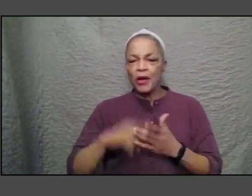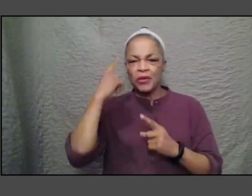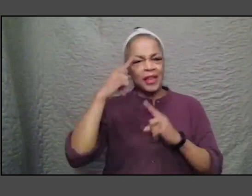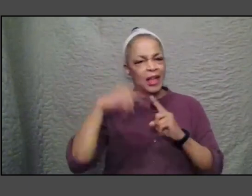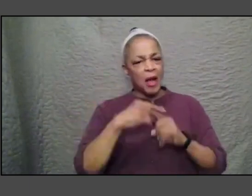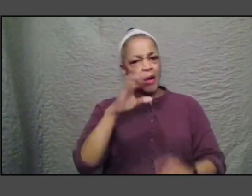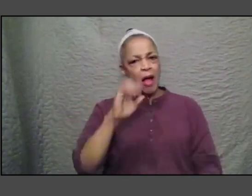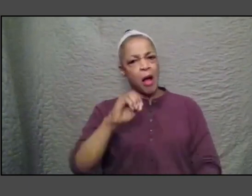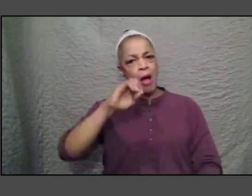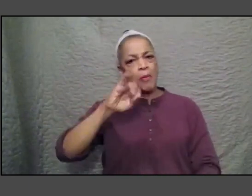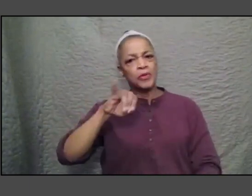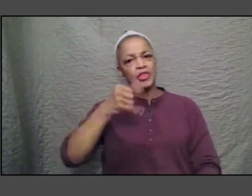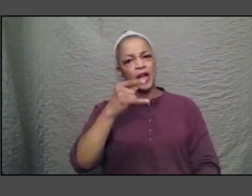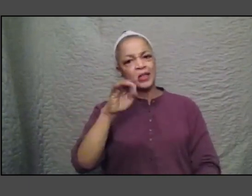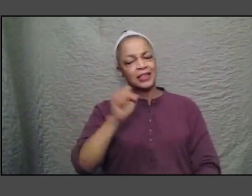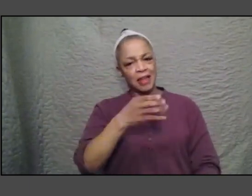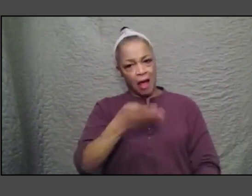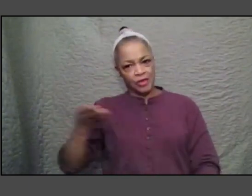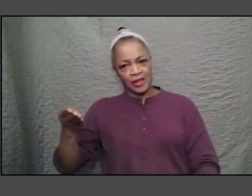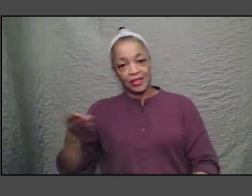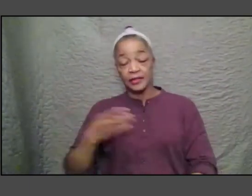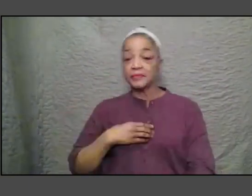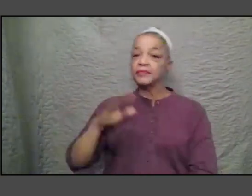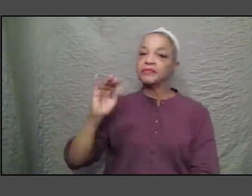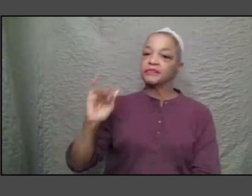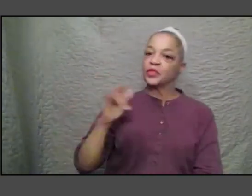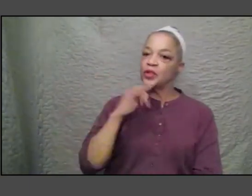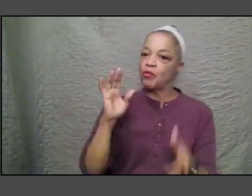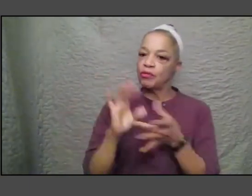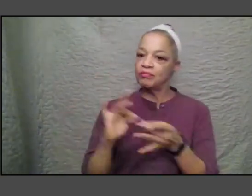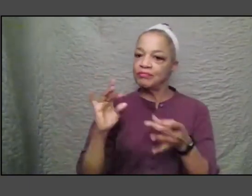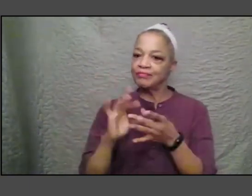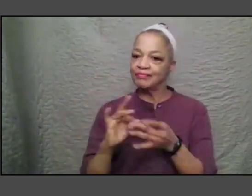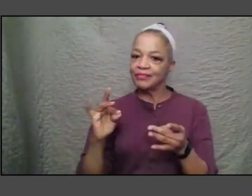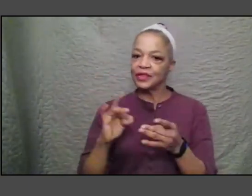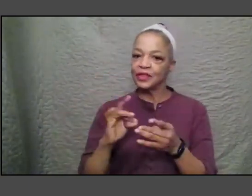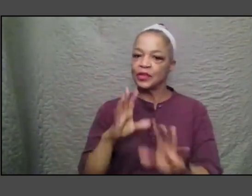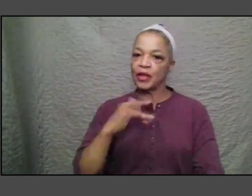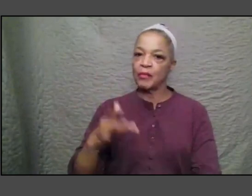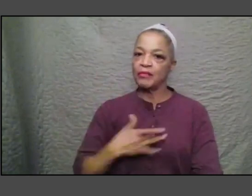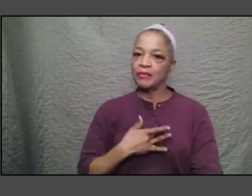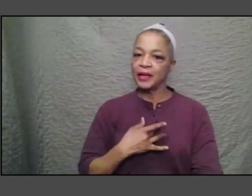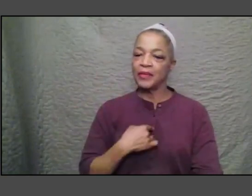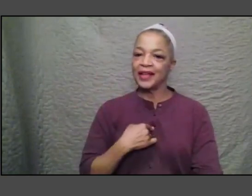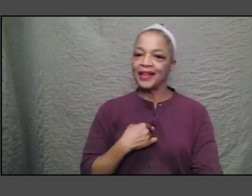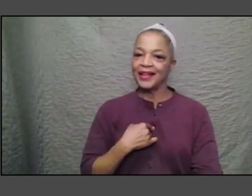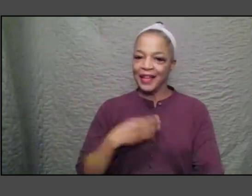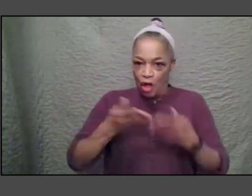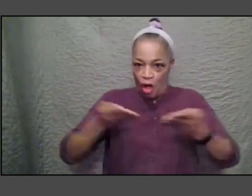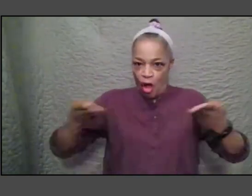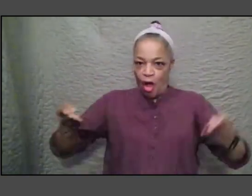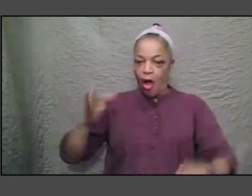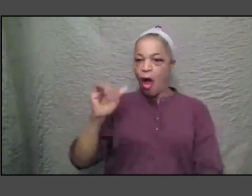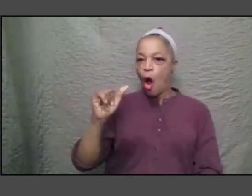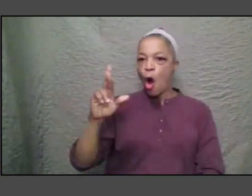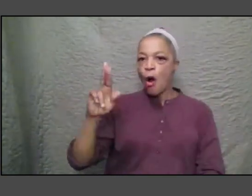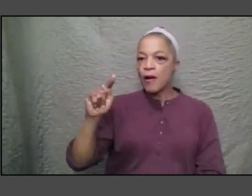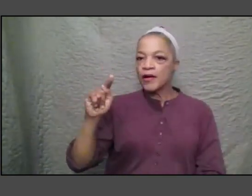ways as you were talking about the stories that move me it's the artifacts that move me because first of all it's the power of the authentic right